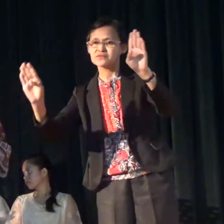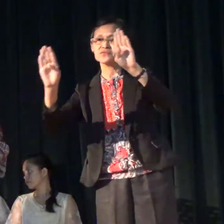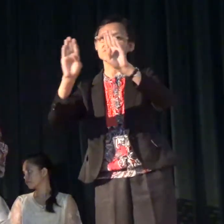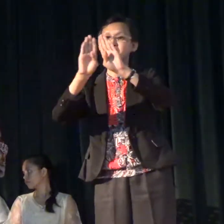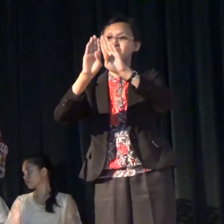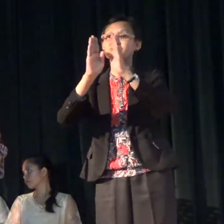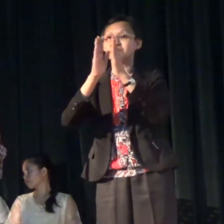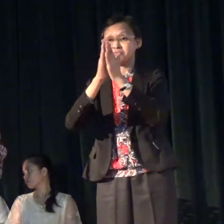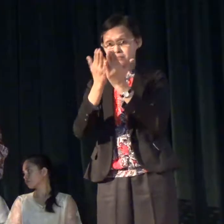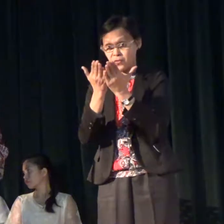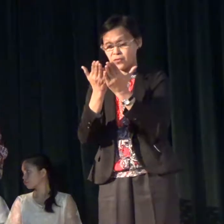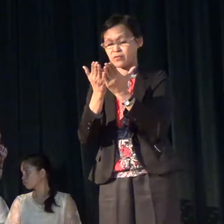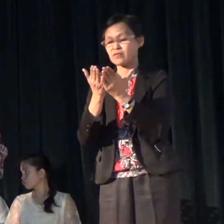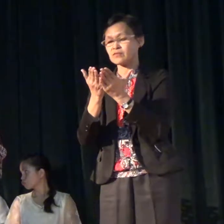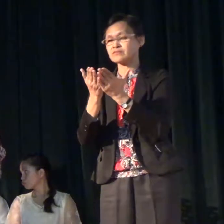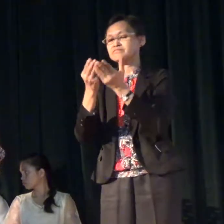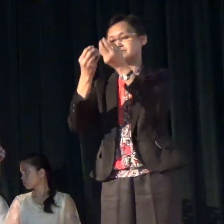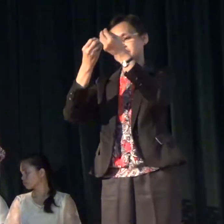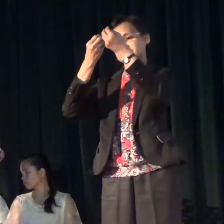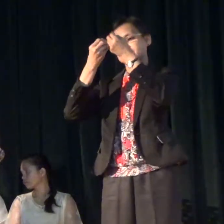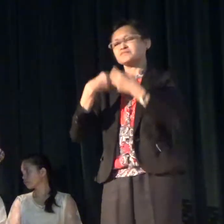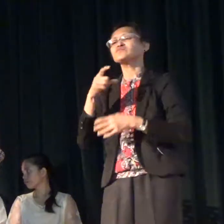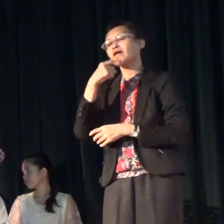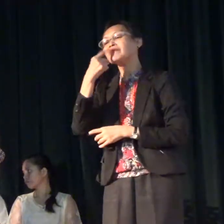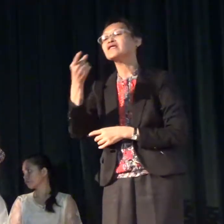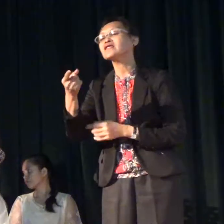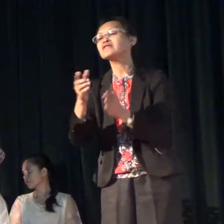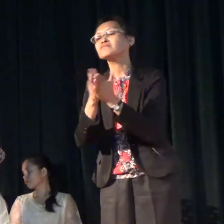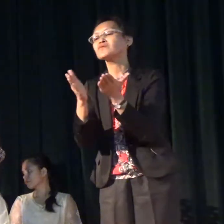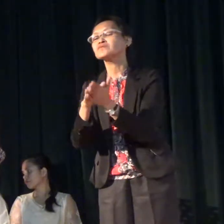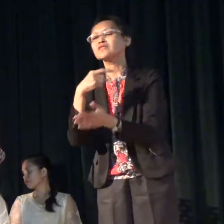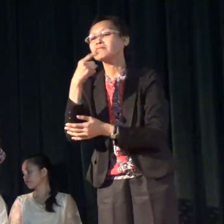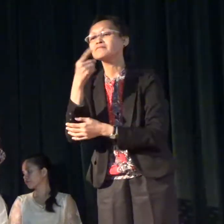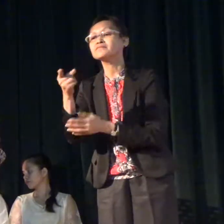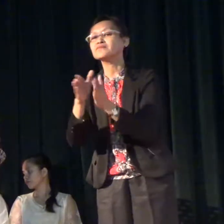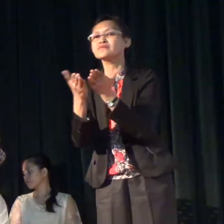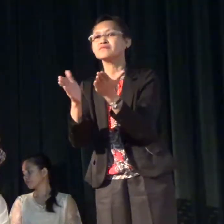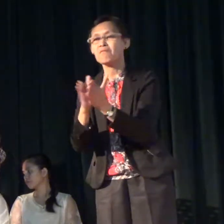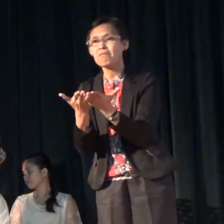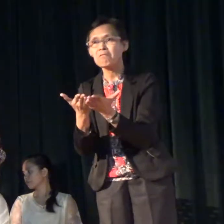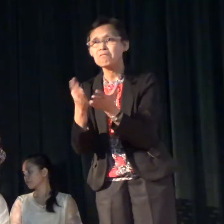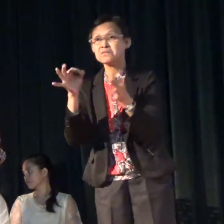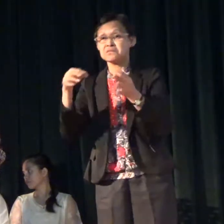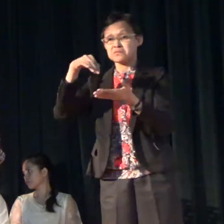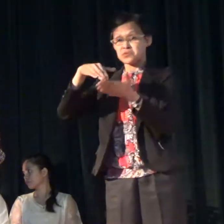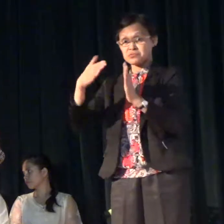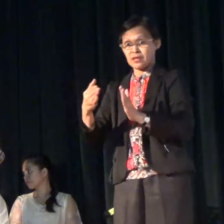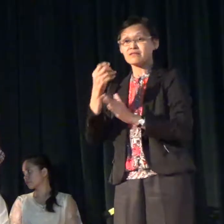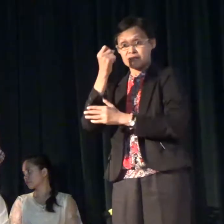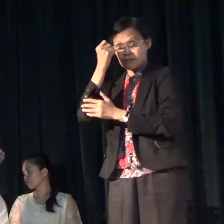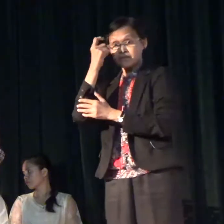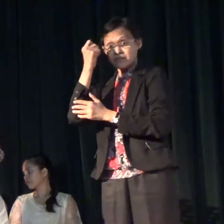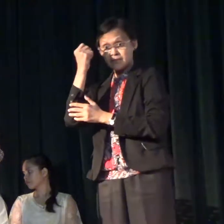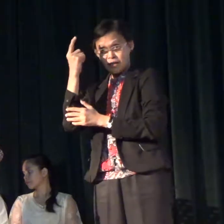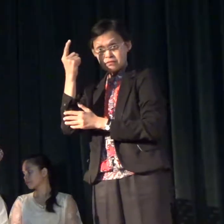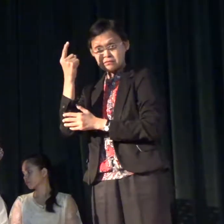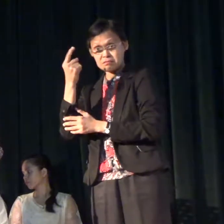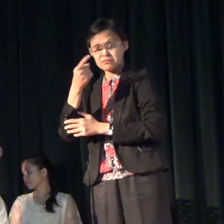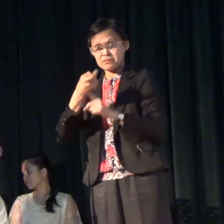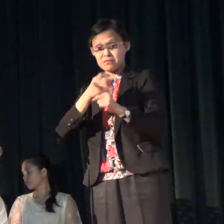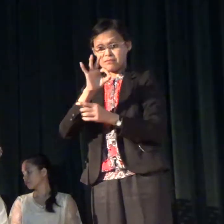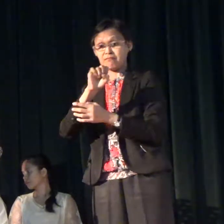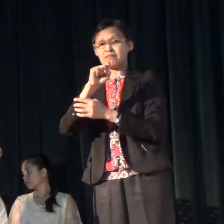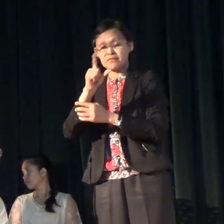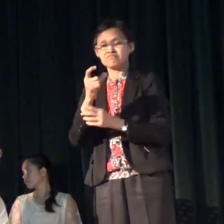and then tell me what you have read. when the student is able to do that in FSL